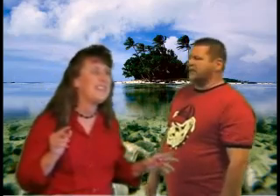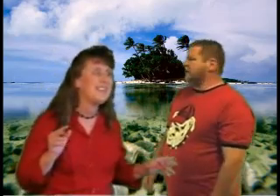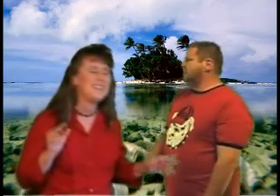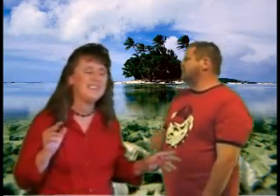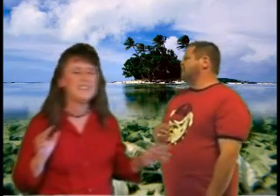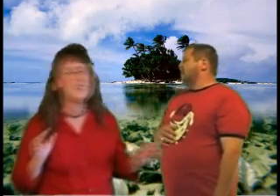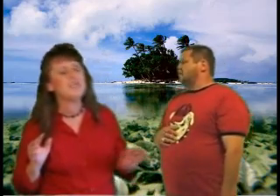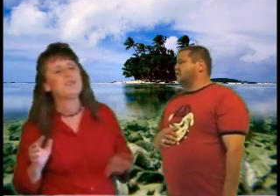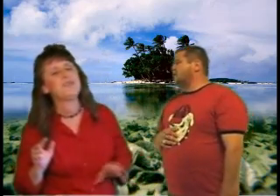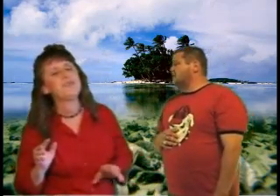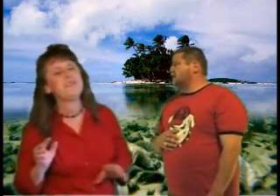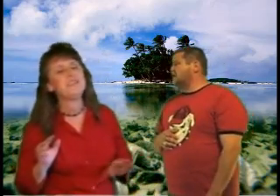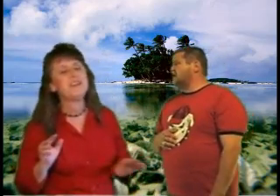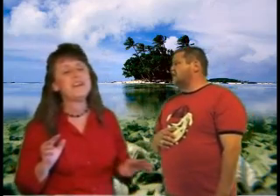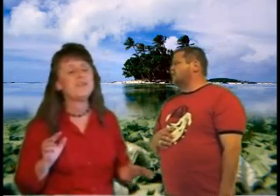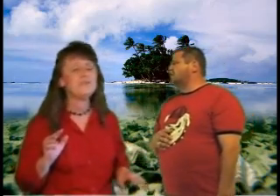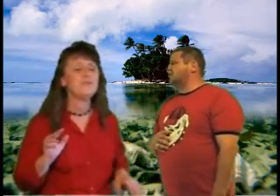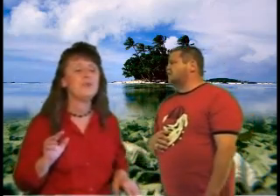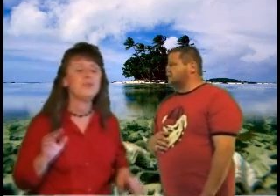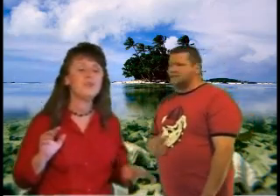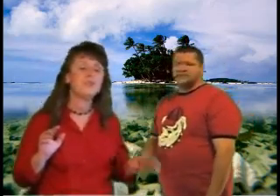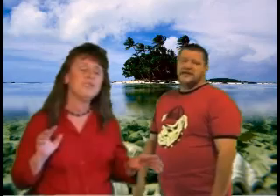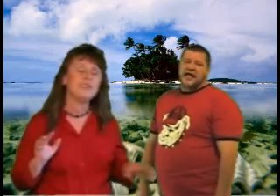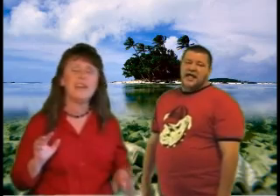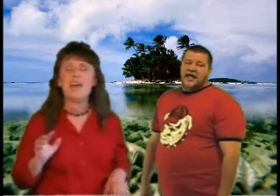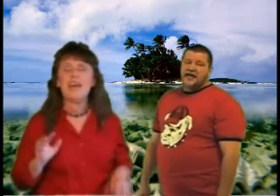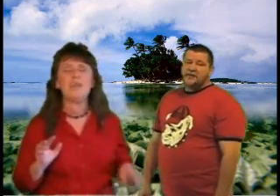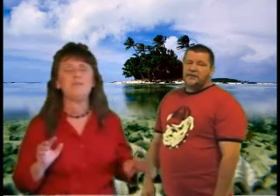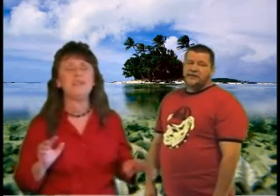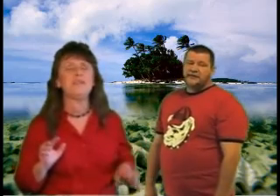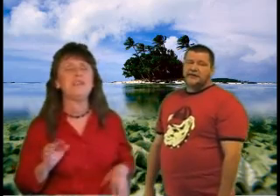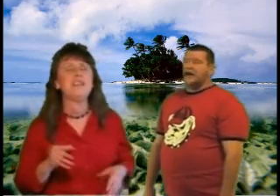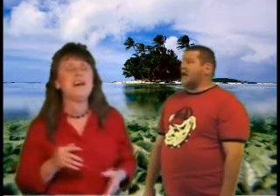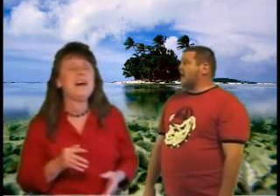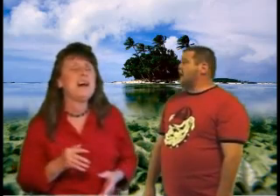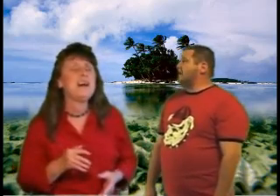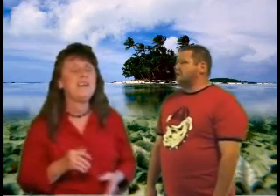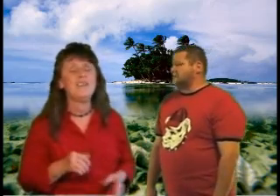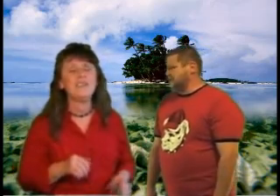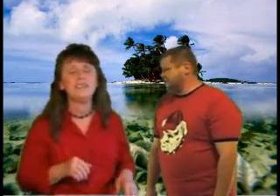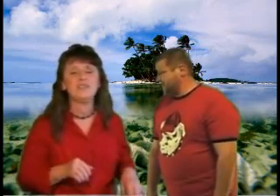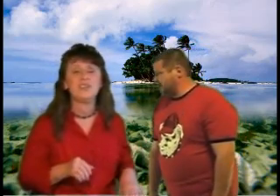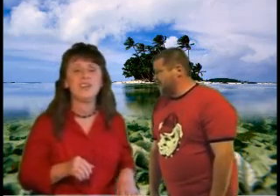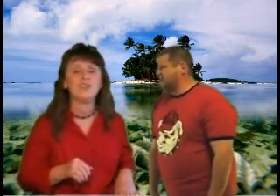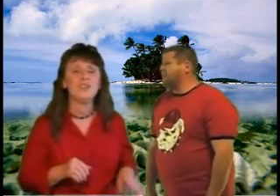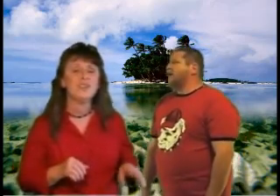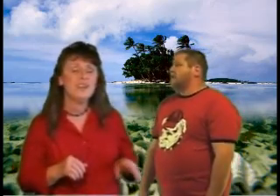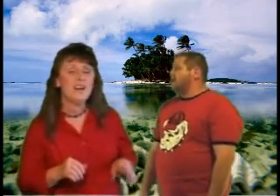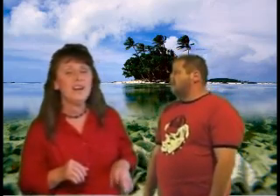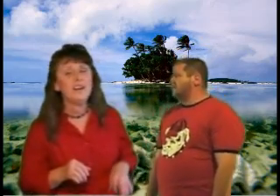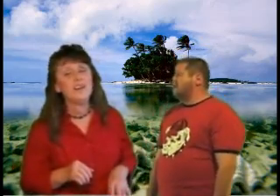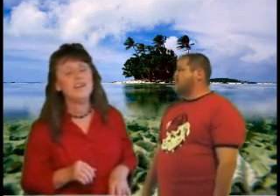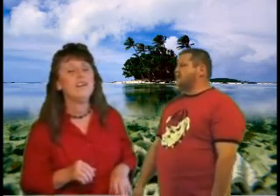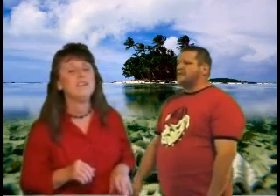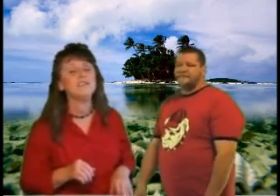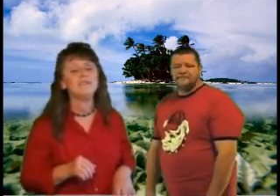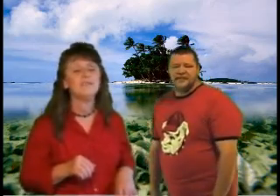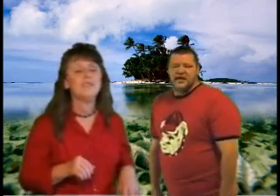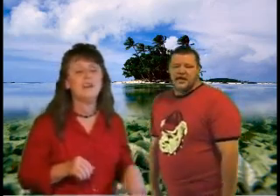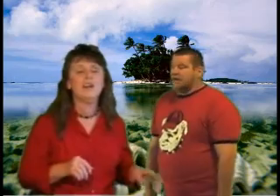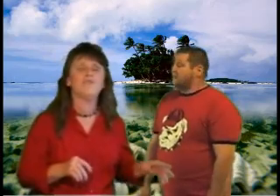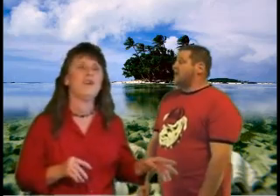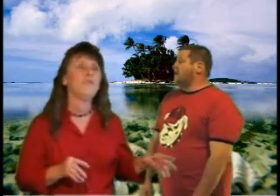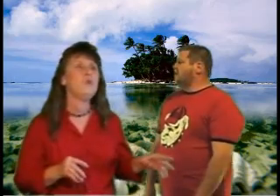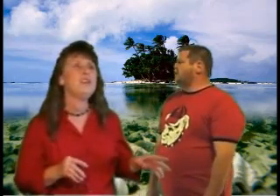with me, to another world And we rely on each other, uh-uh